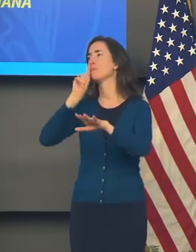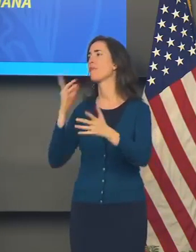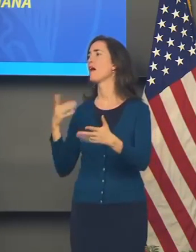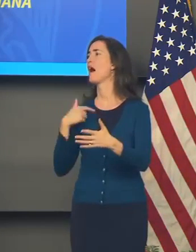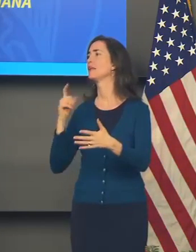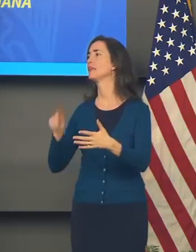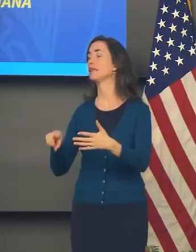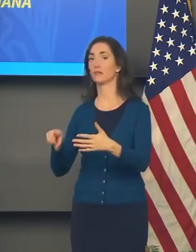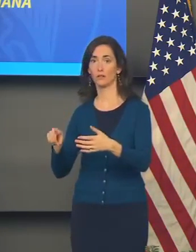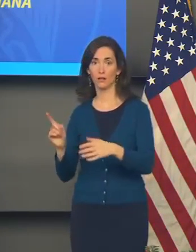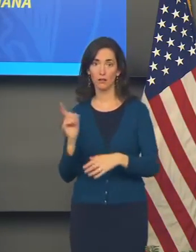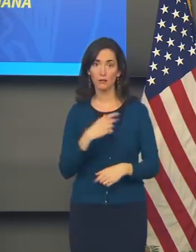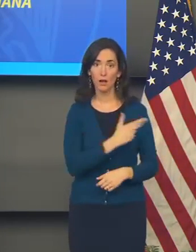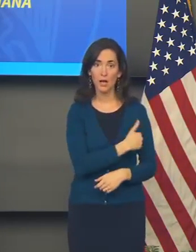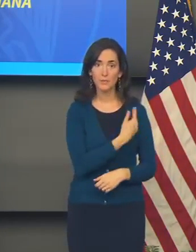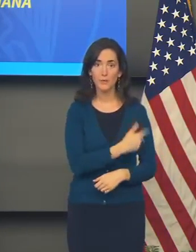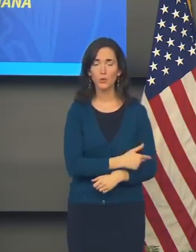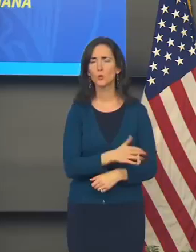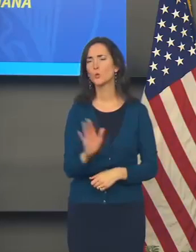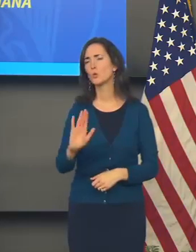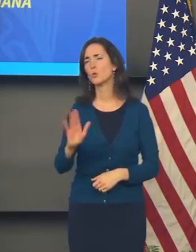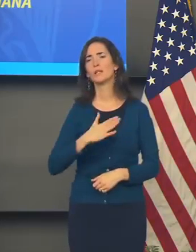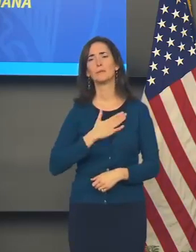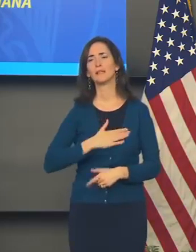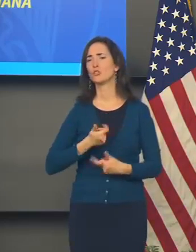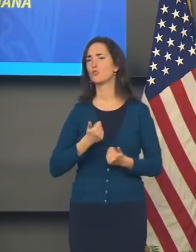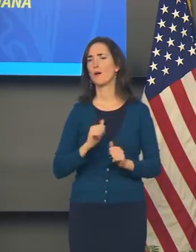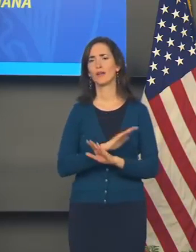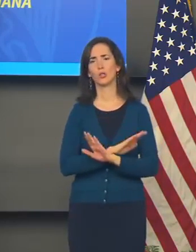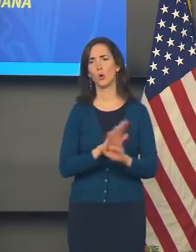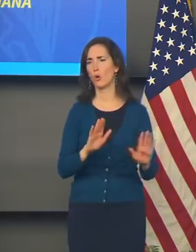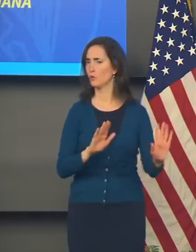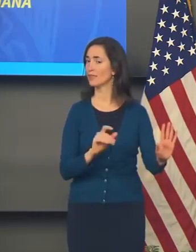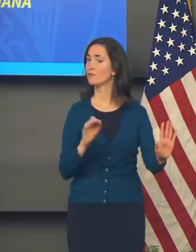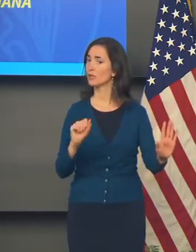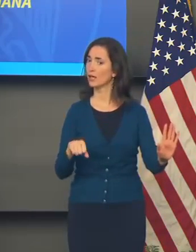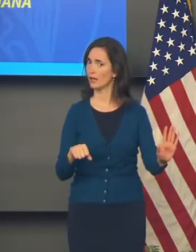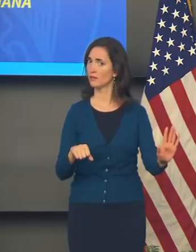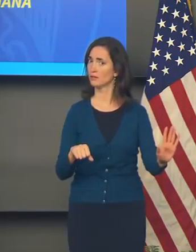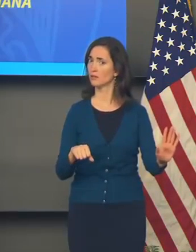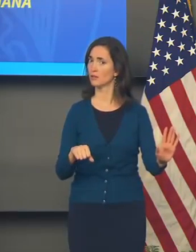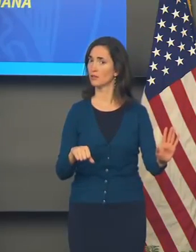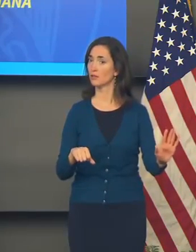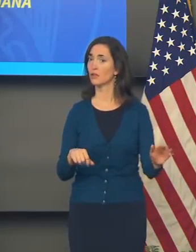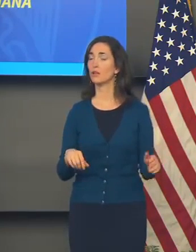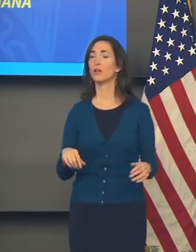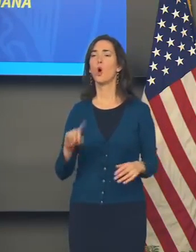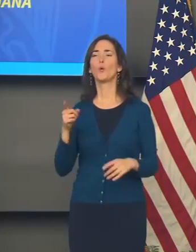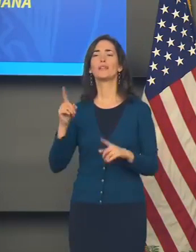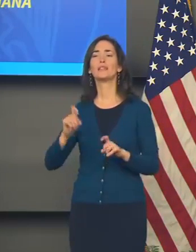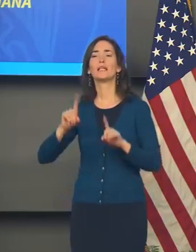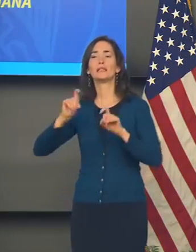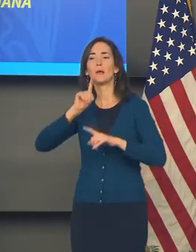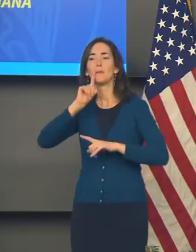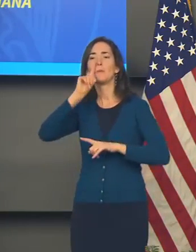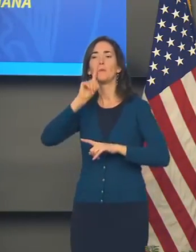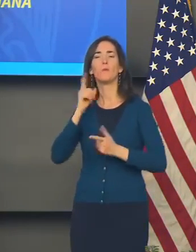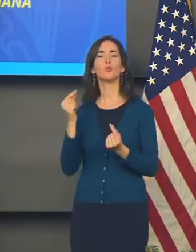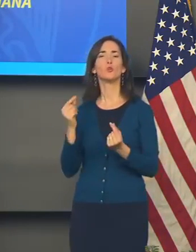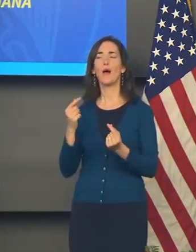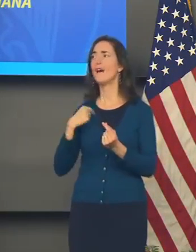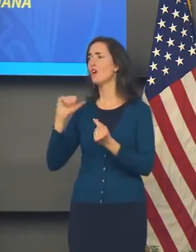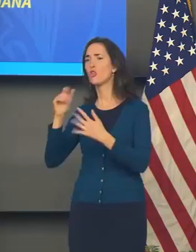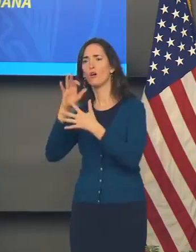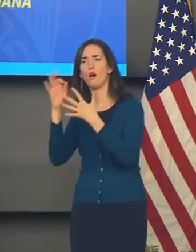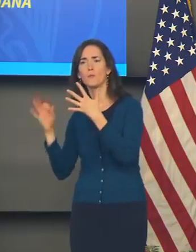and avoid the emergency departments if possible. If all you need is a test, please look at other